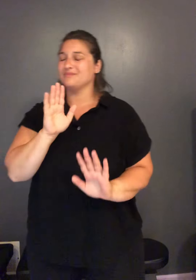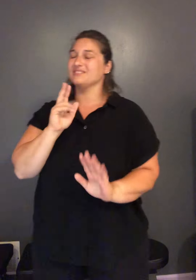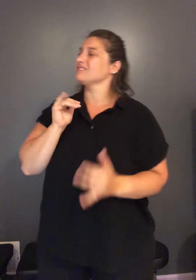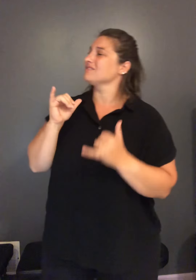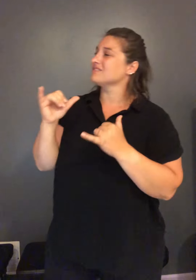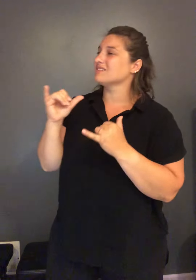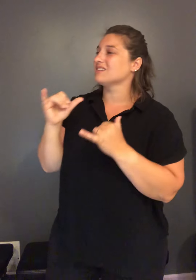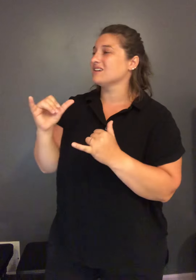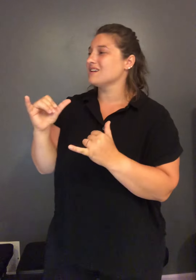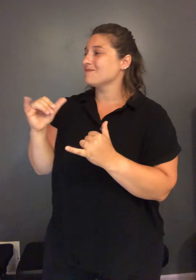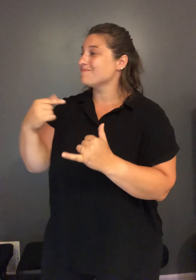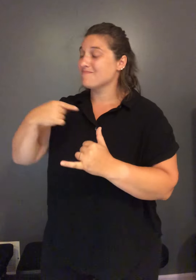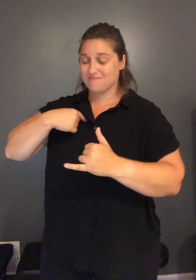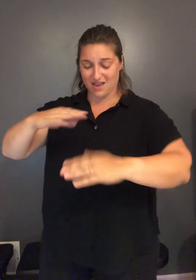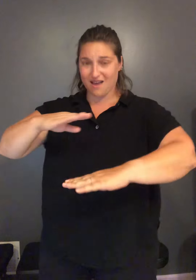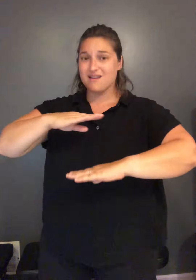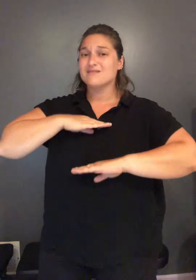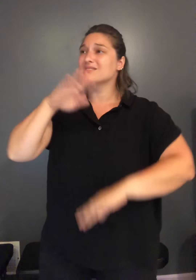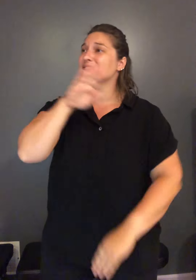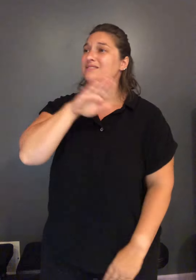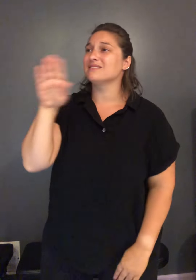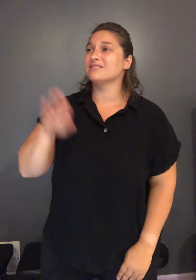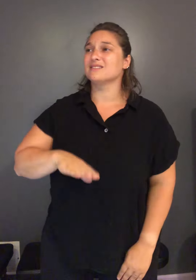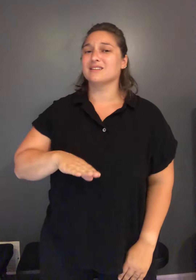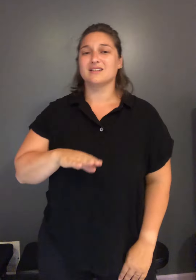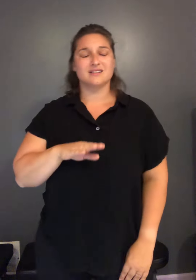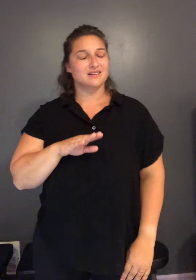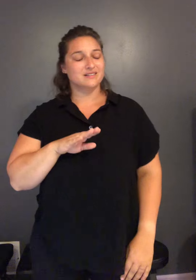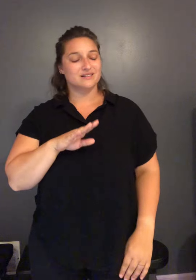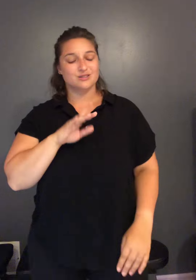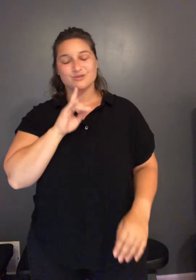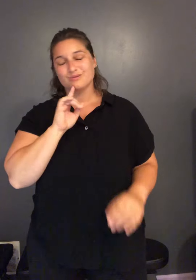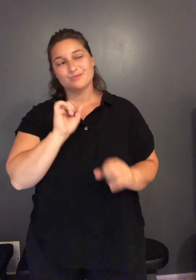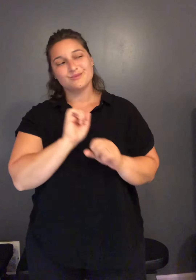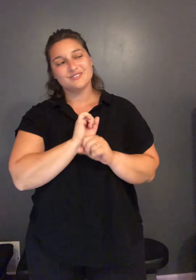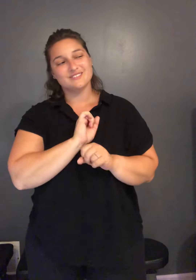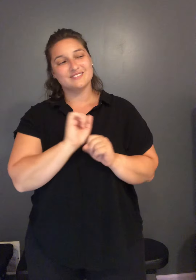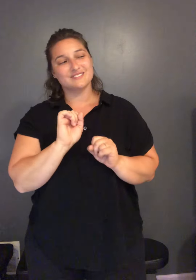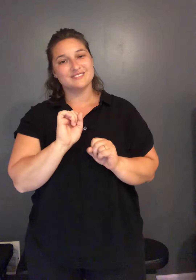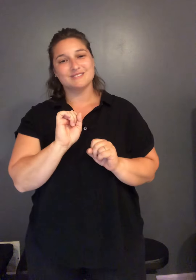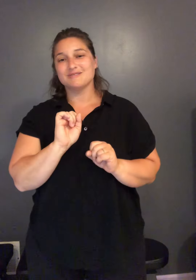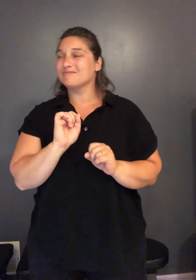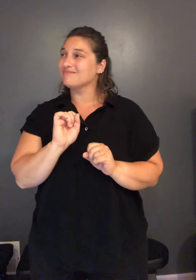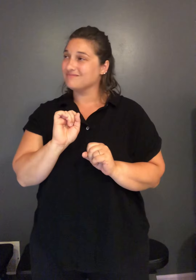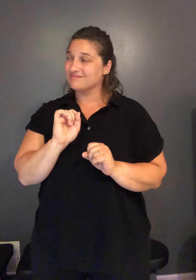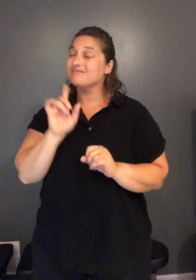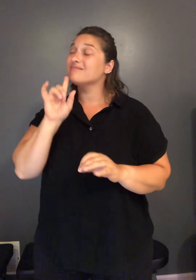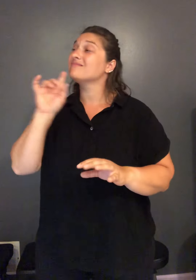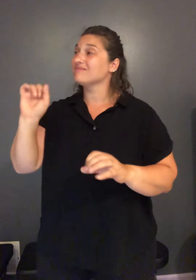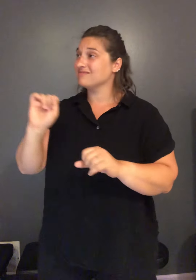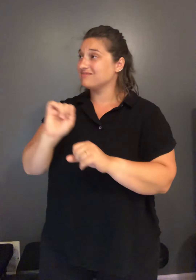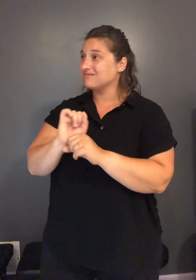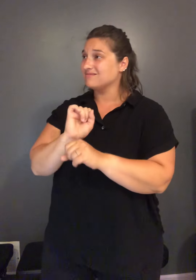like me I'm never satisfied is that right I've never been satisfied